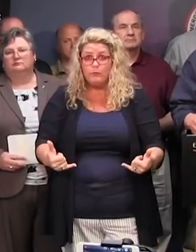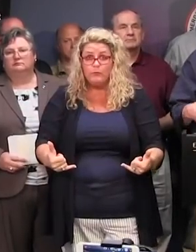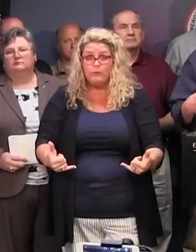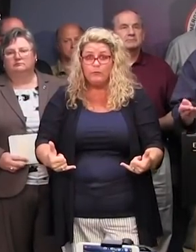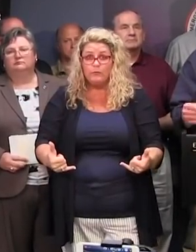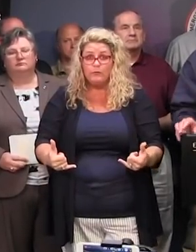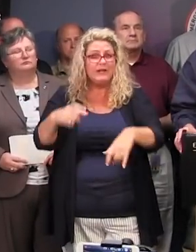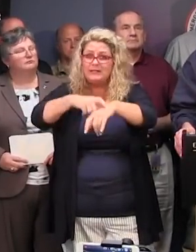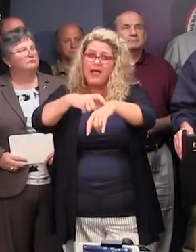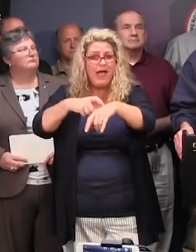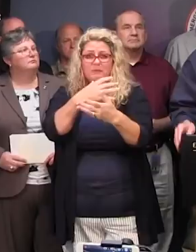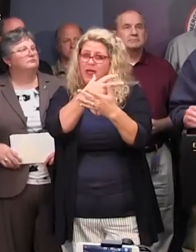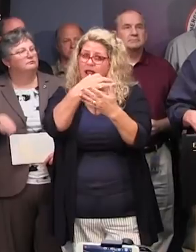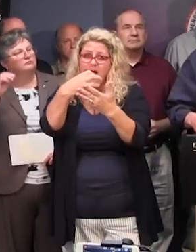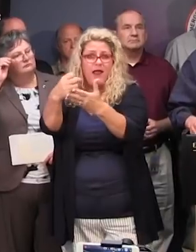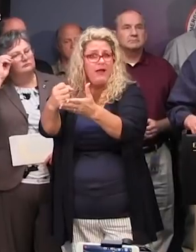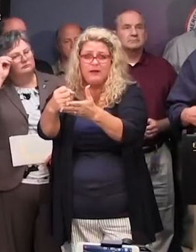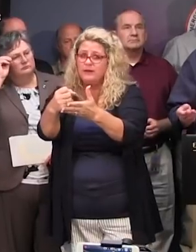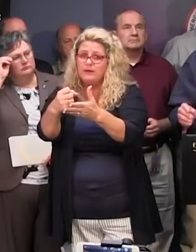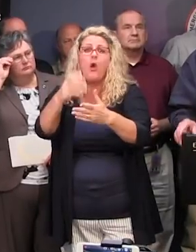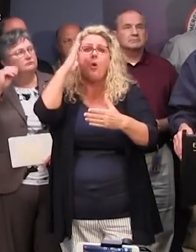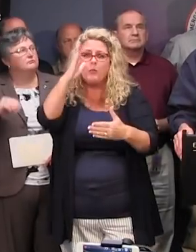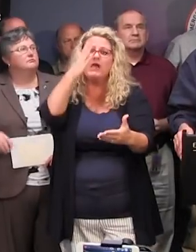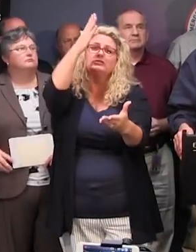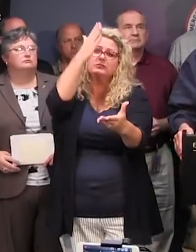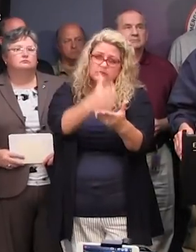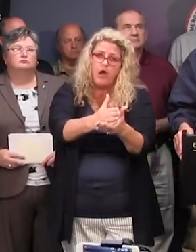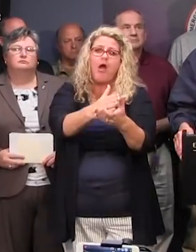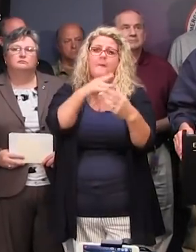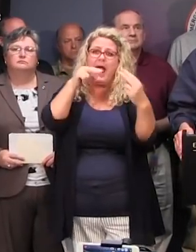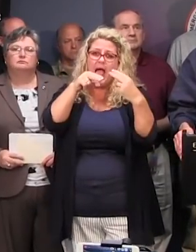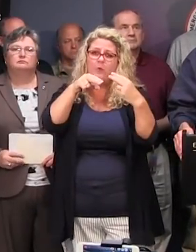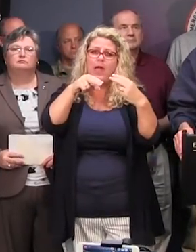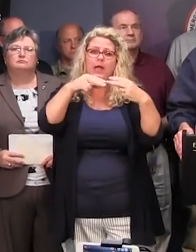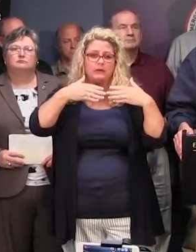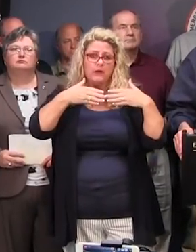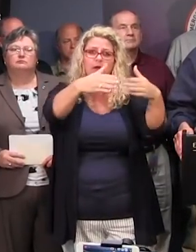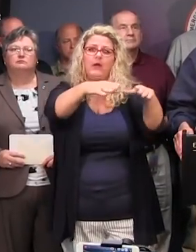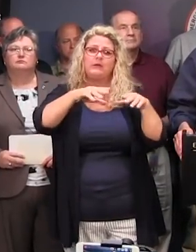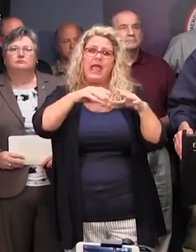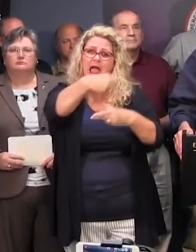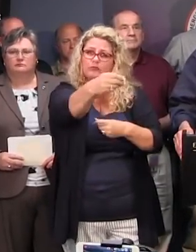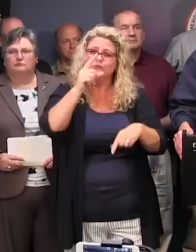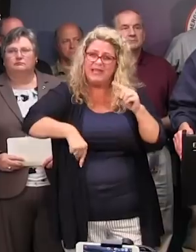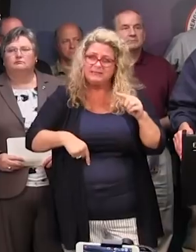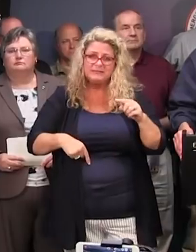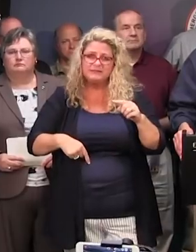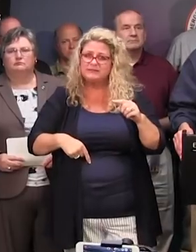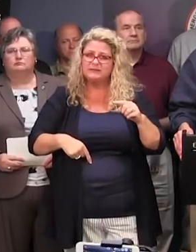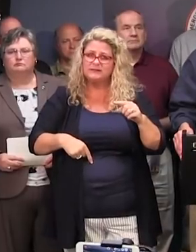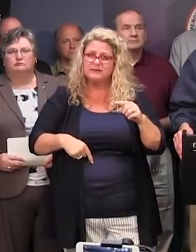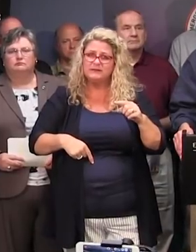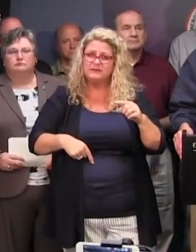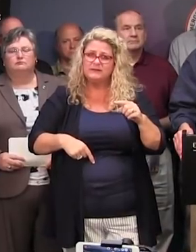At some point, the lane reversals will be reversed themselves. At some point, the rescuers will not be able to rescue